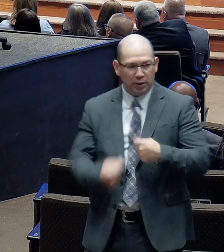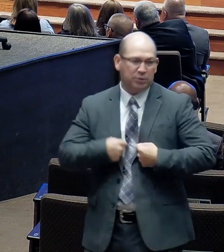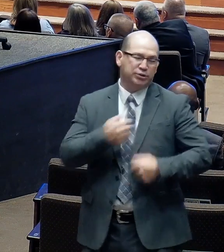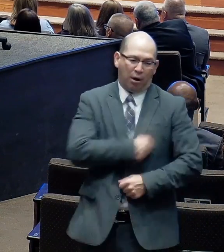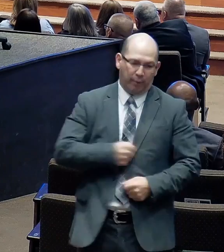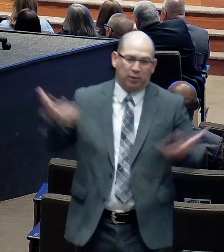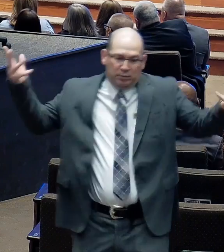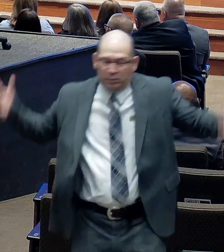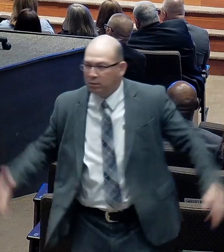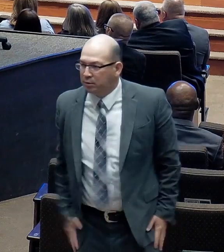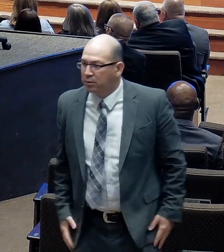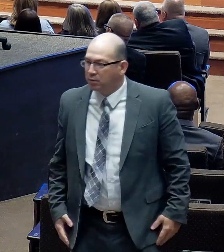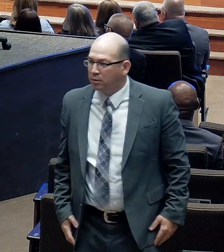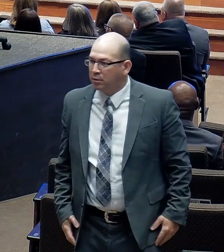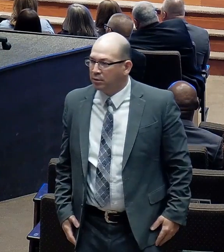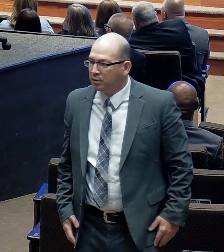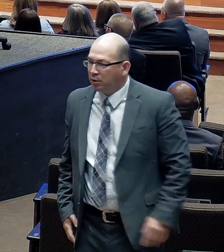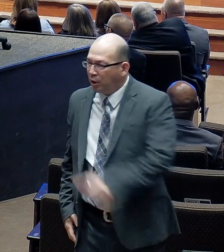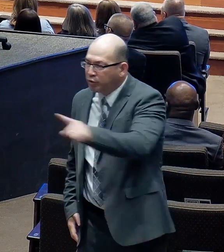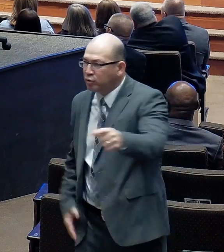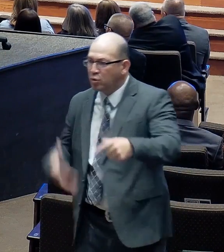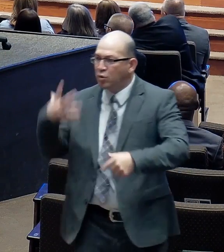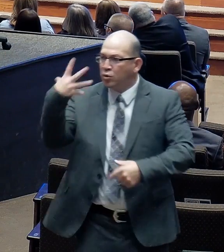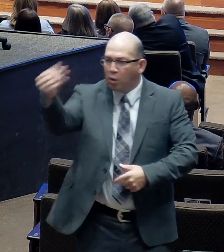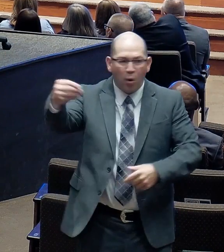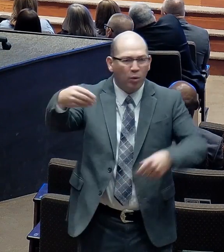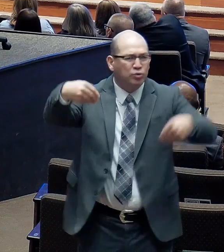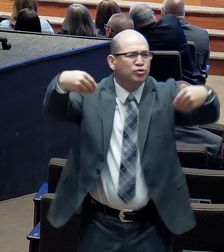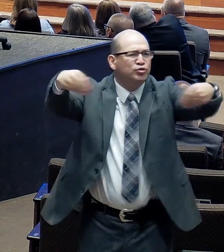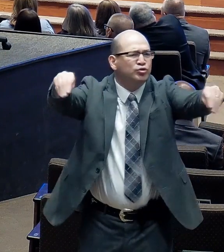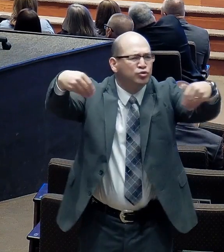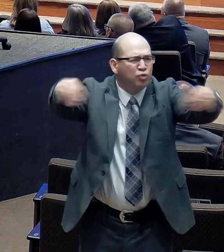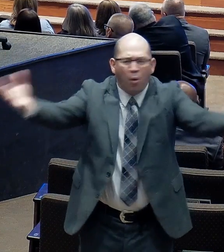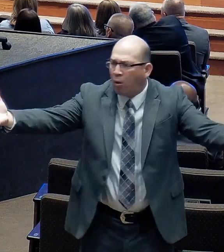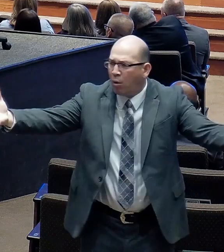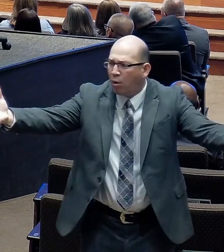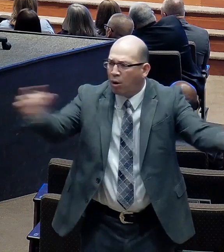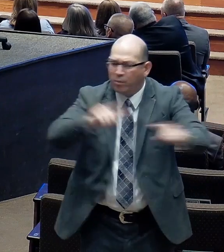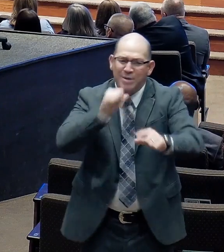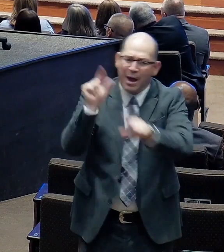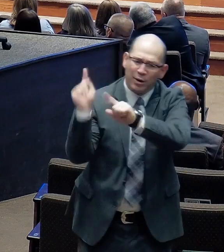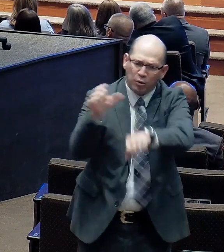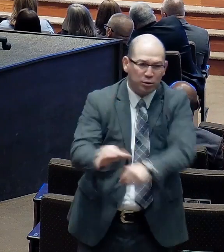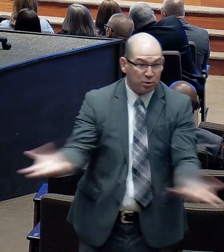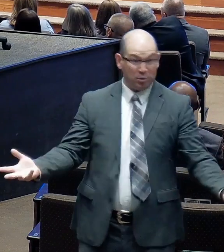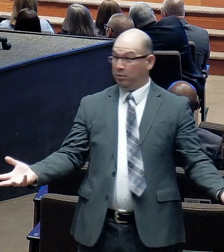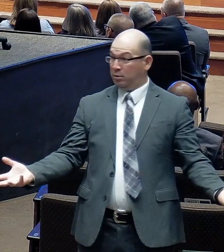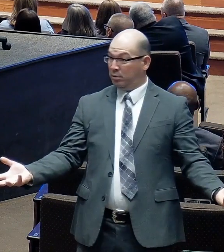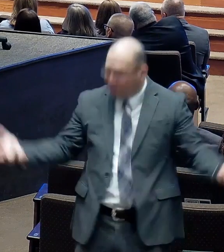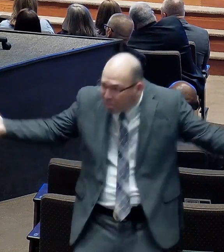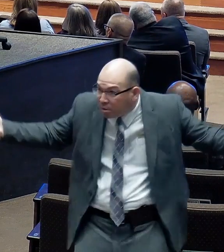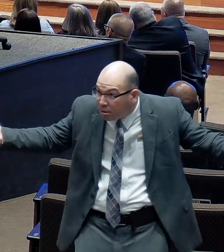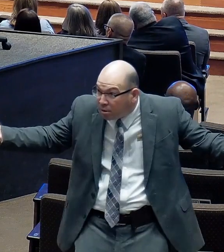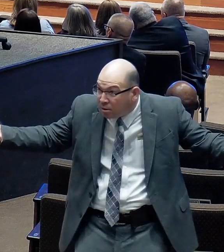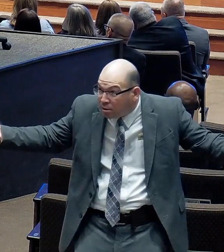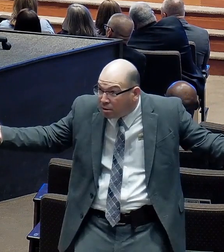I thank God. That we've had online. So we could do something. During the pandemic. But that is not a good